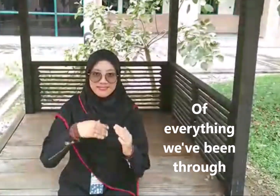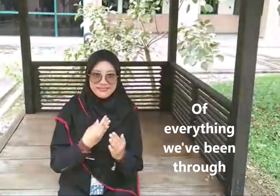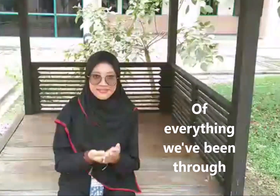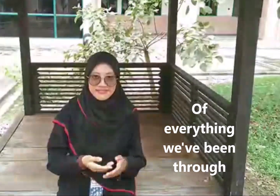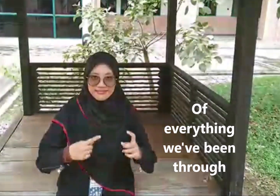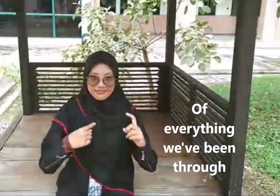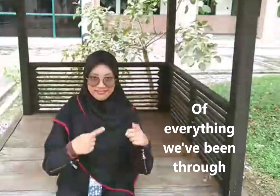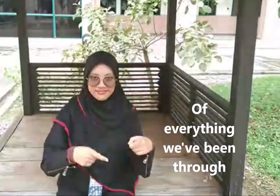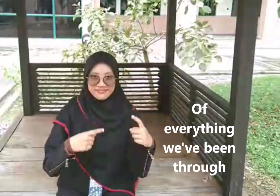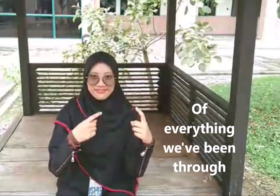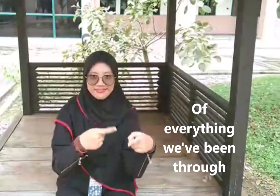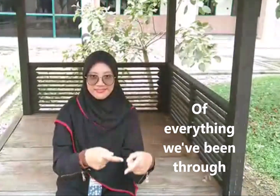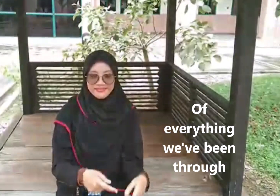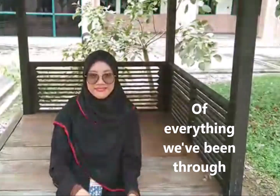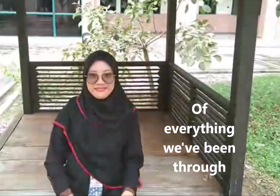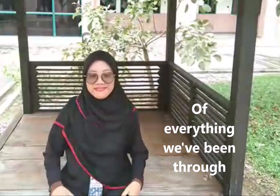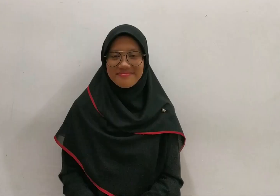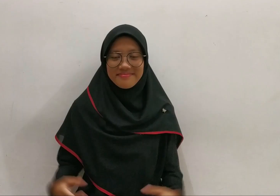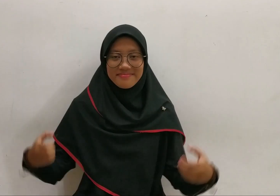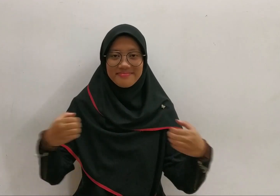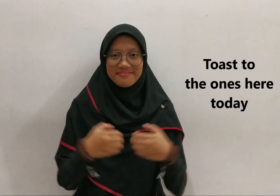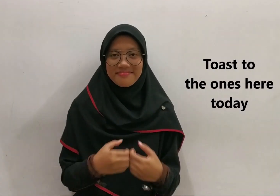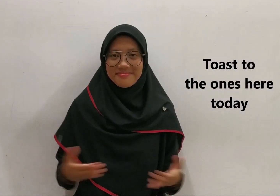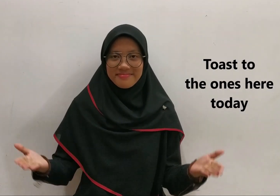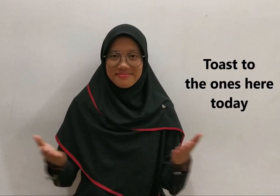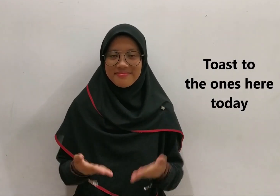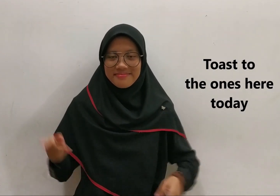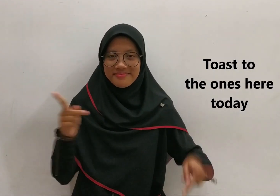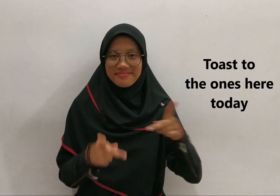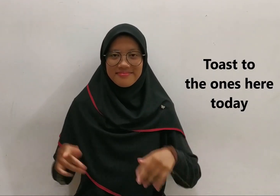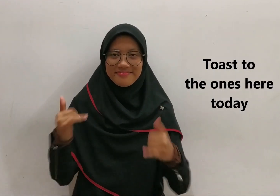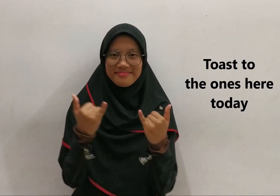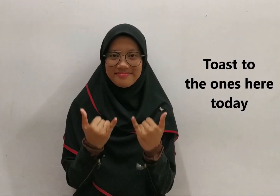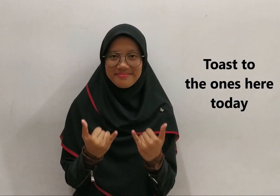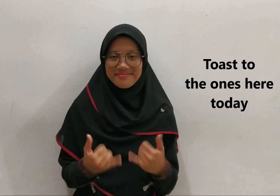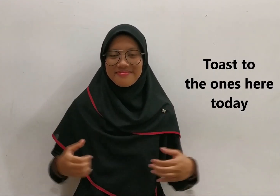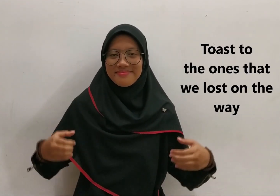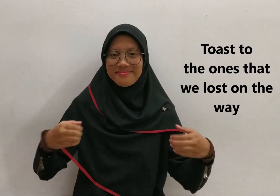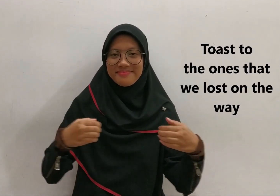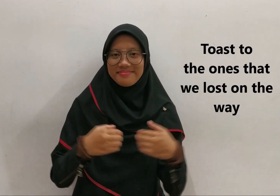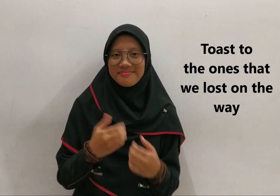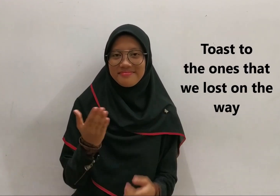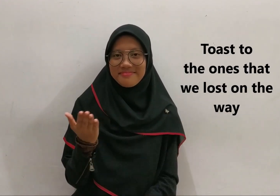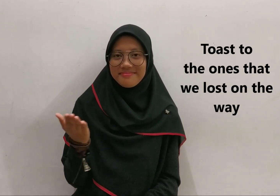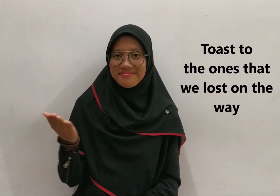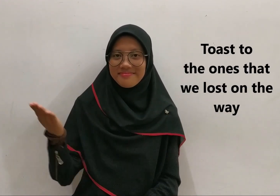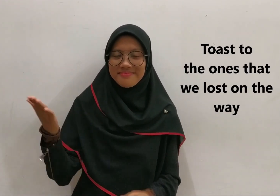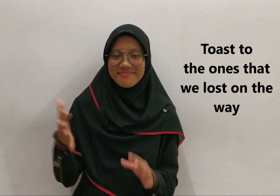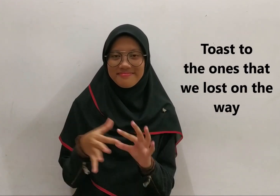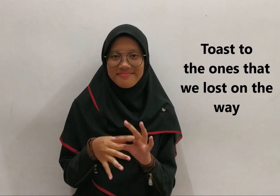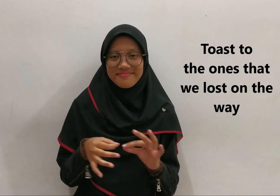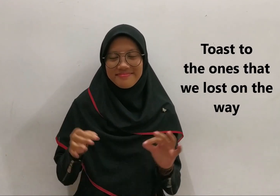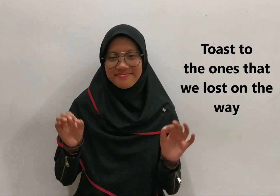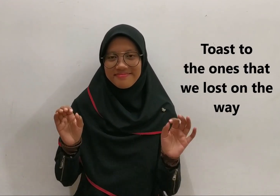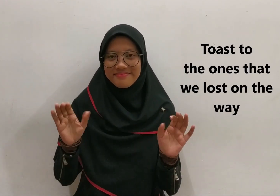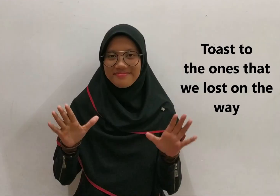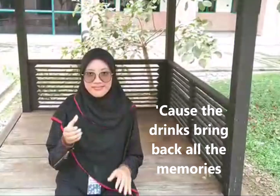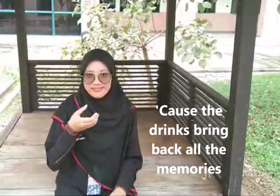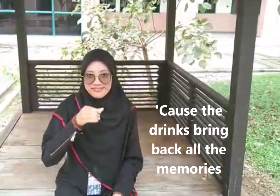everything we've been through Toast to the ones that it ain't Toast to the ones that we lost on the way Cause the